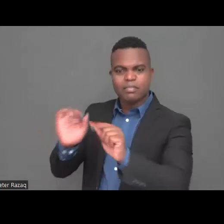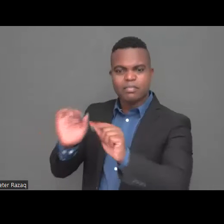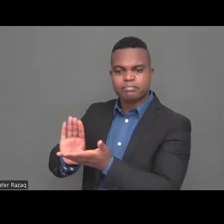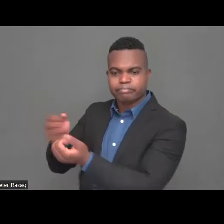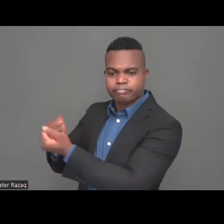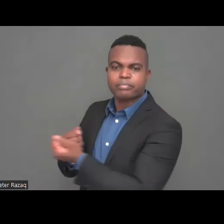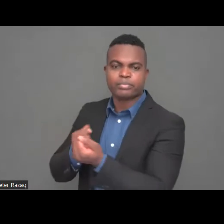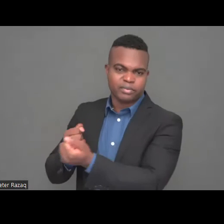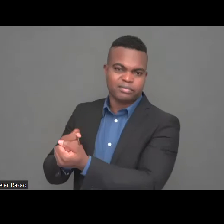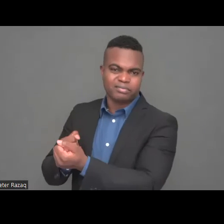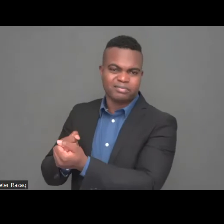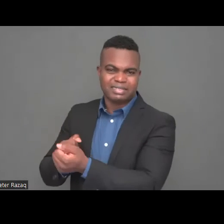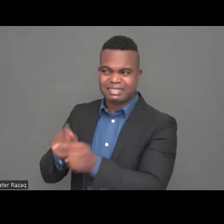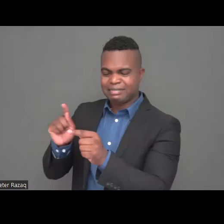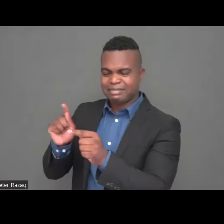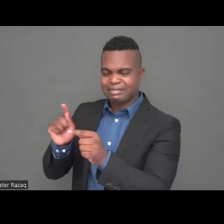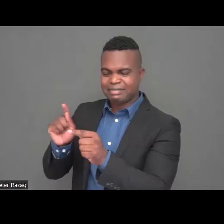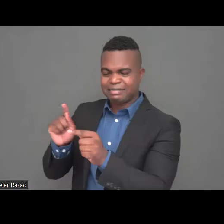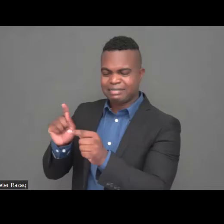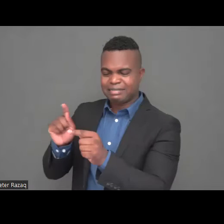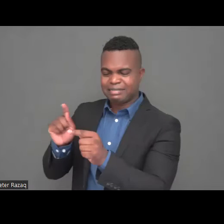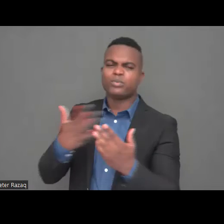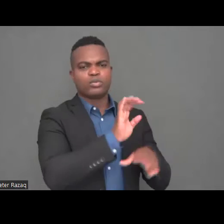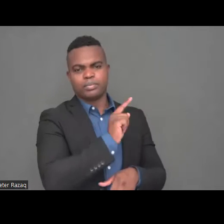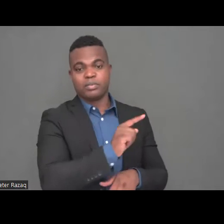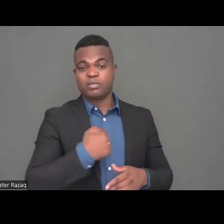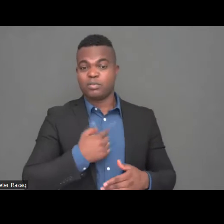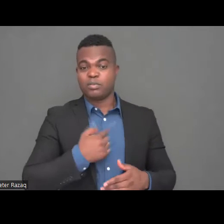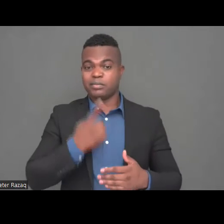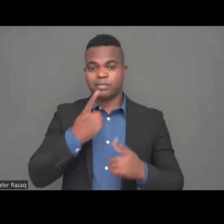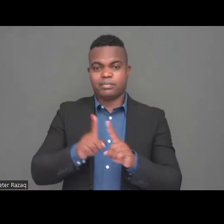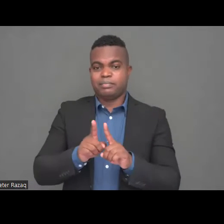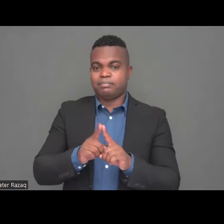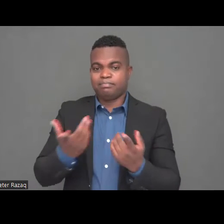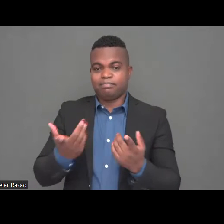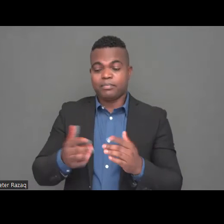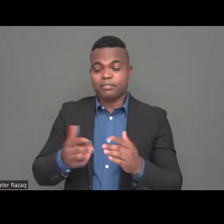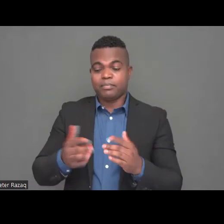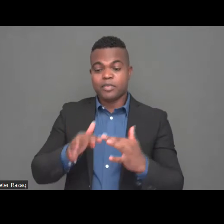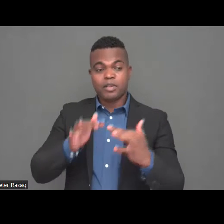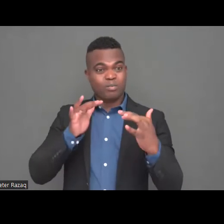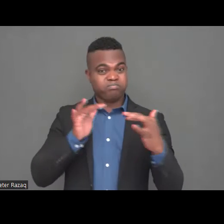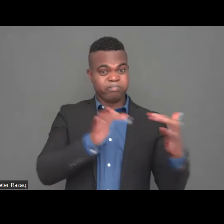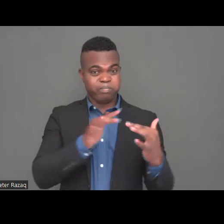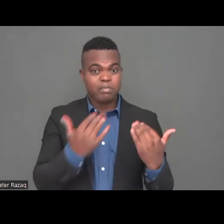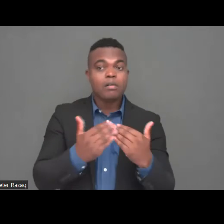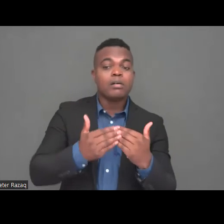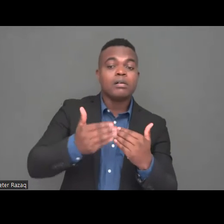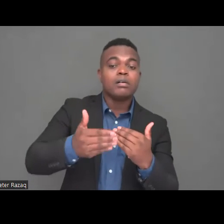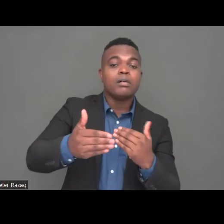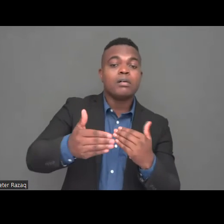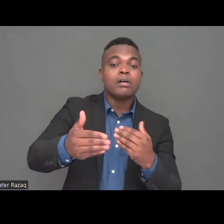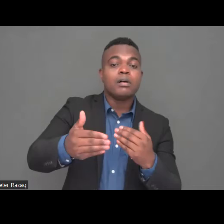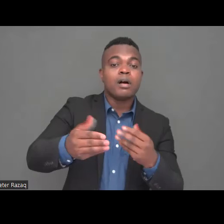All our more than 100 NGOs stopped their